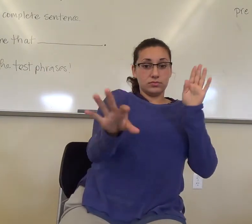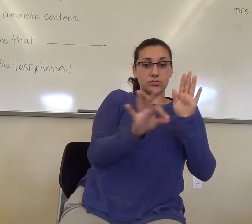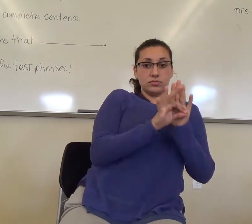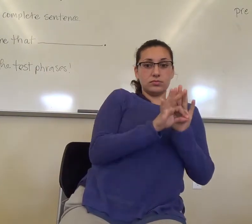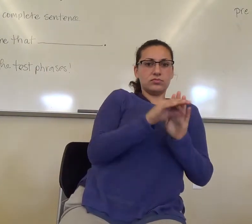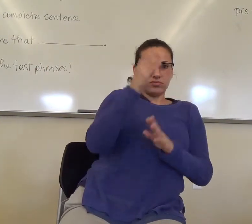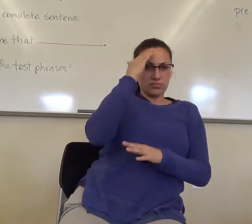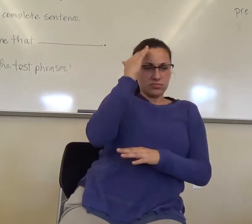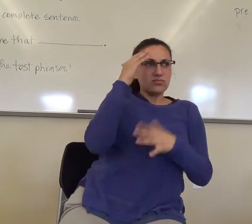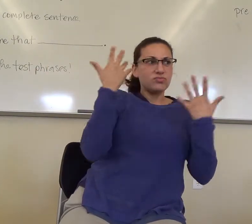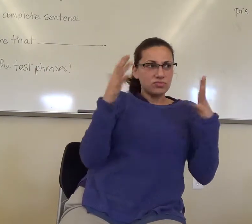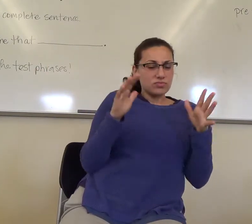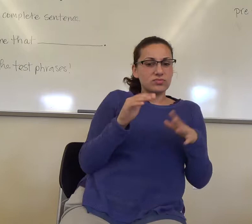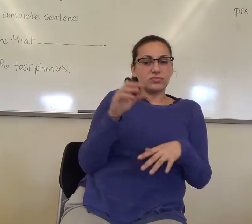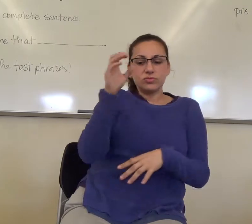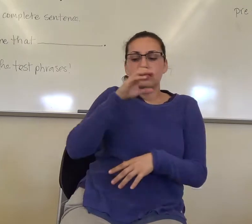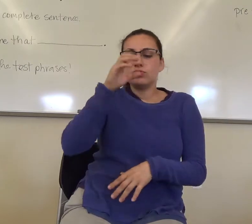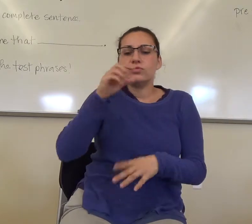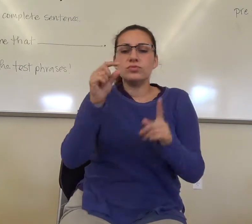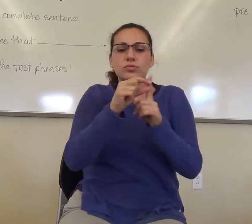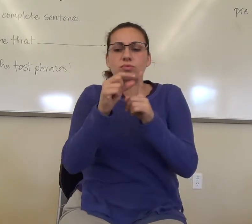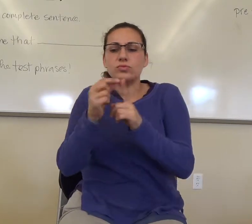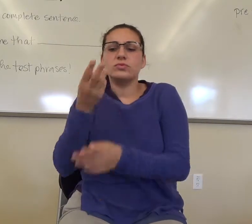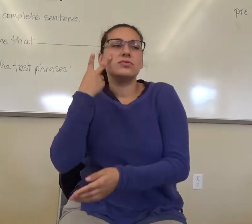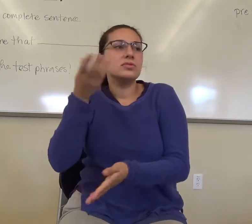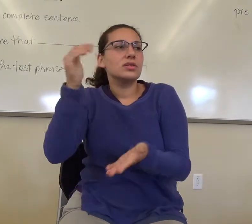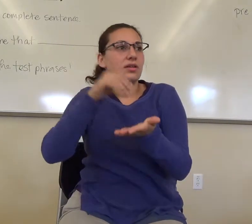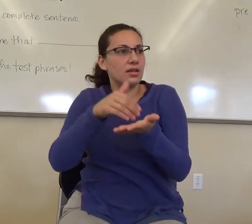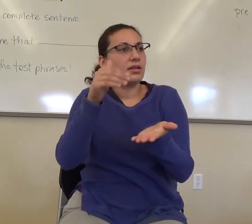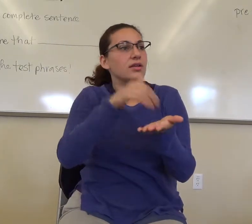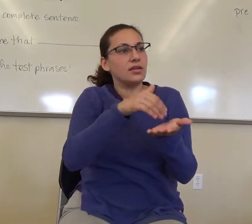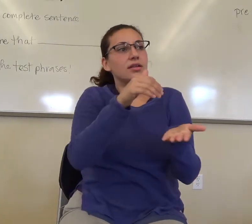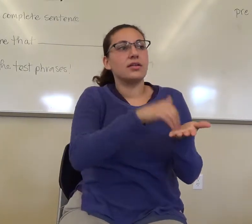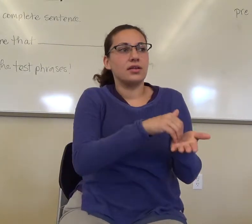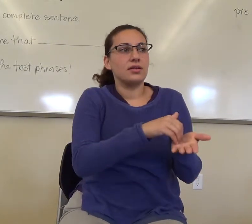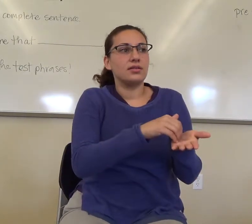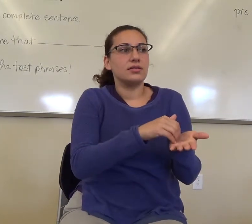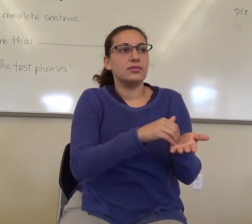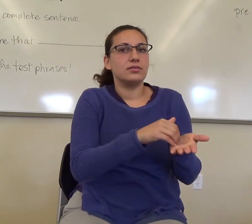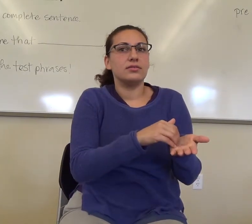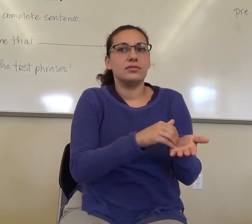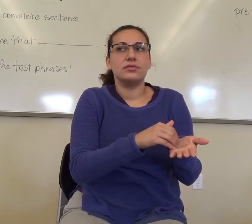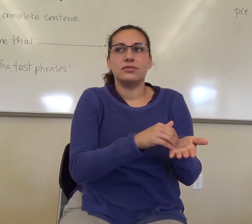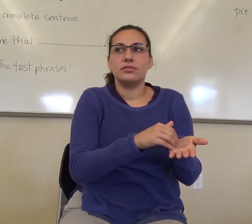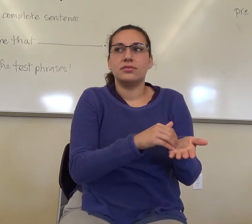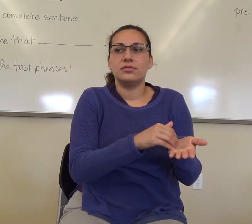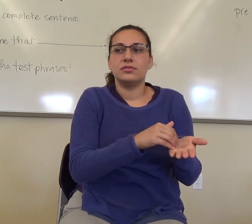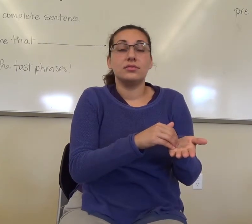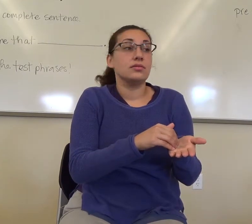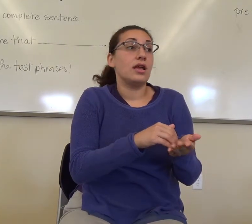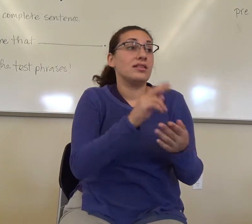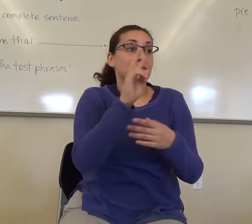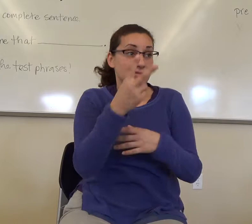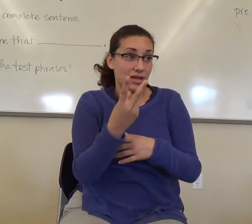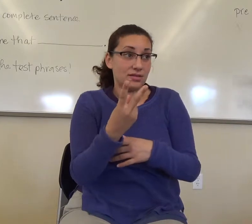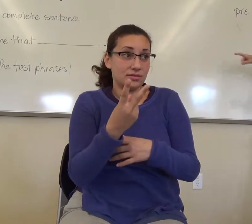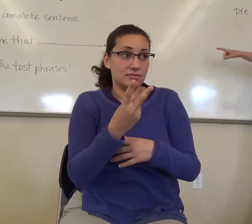how to do. We look for the thing that's repeated or referred to most often. And then,